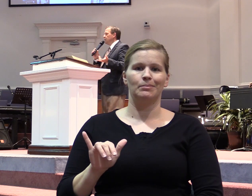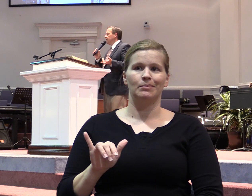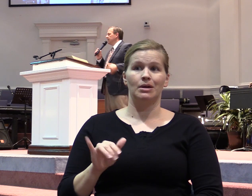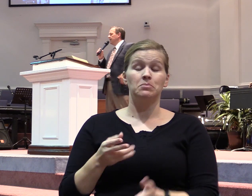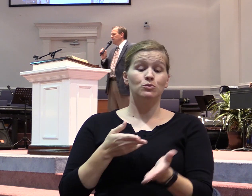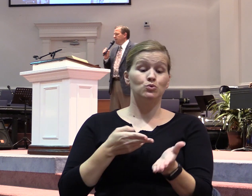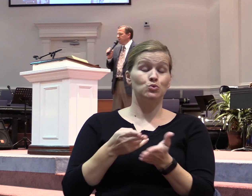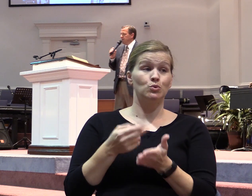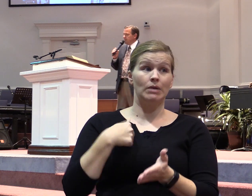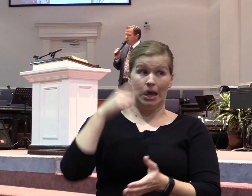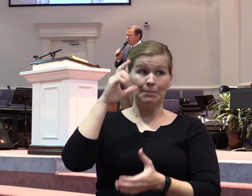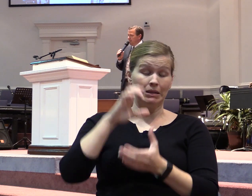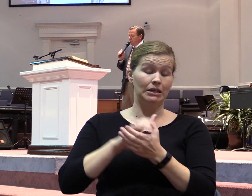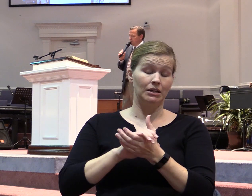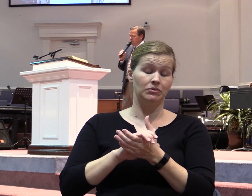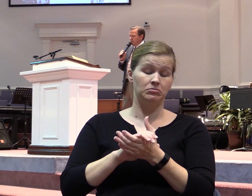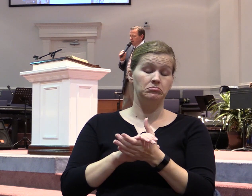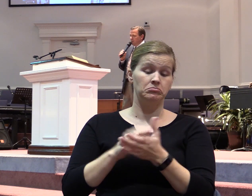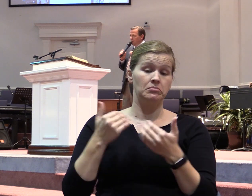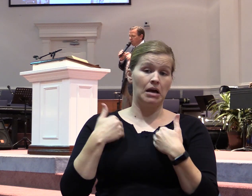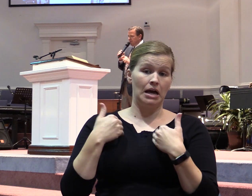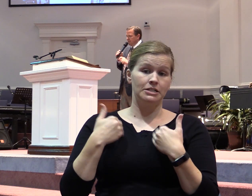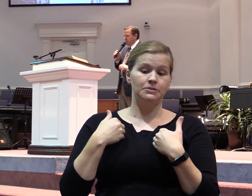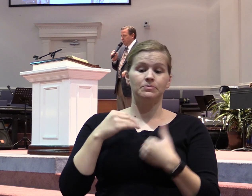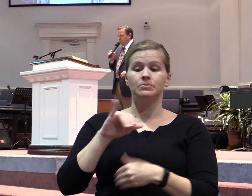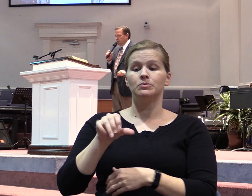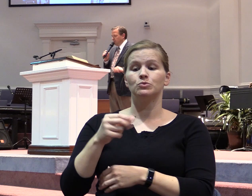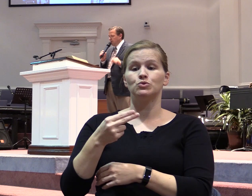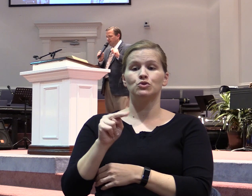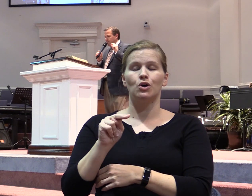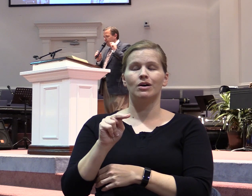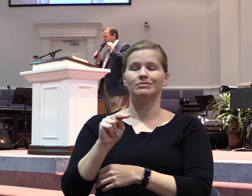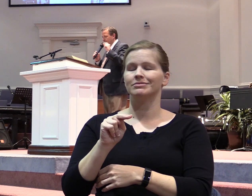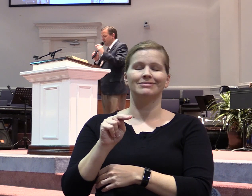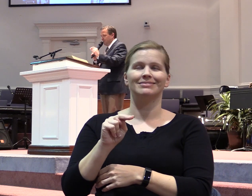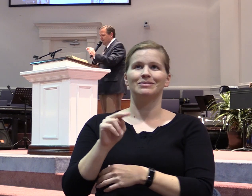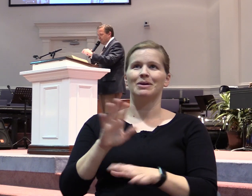that I believe it contains. John 3, 16. I'm sorry. James 3, 16.